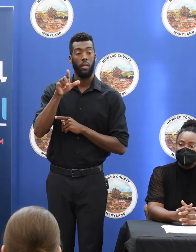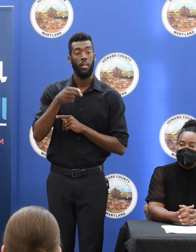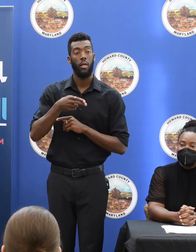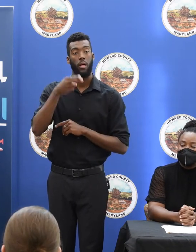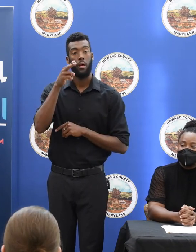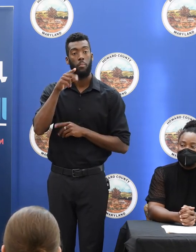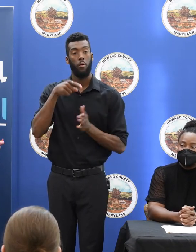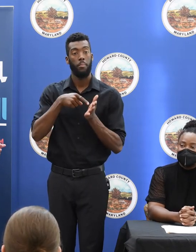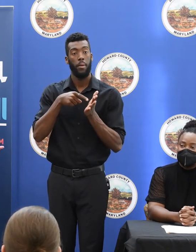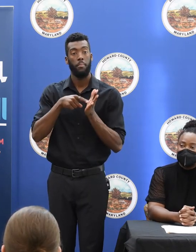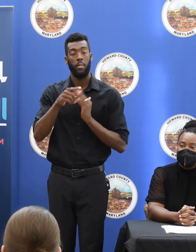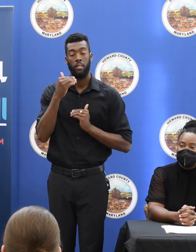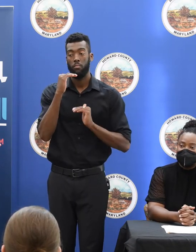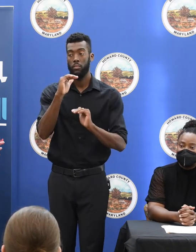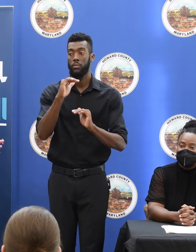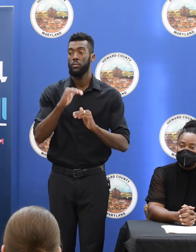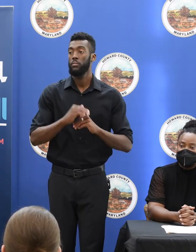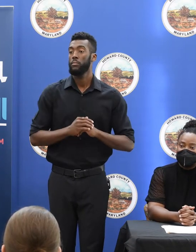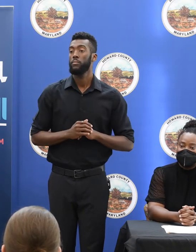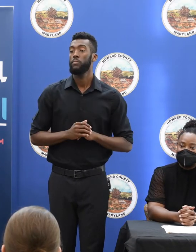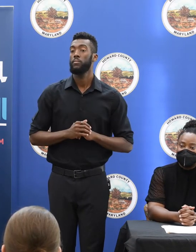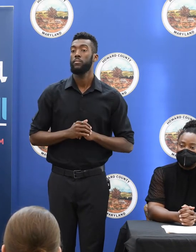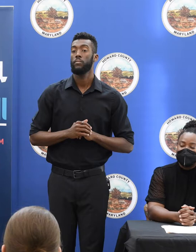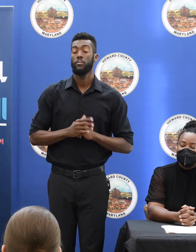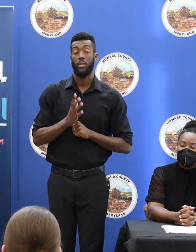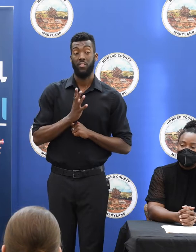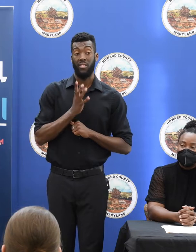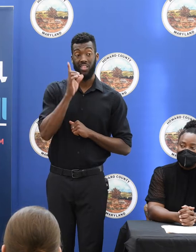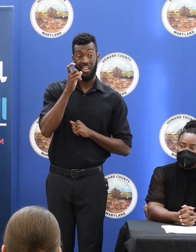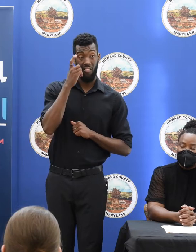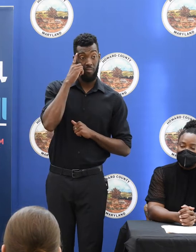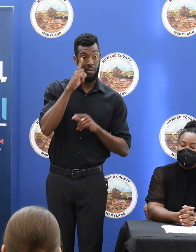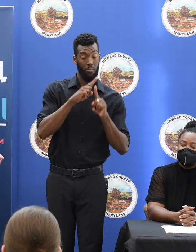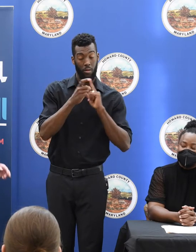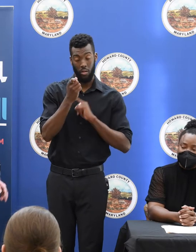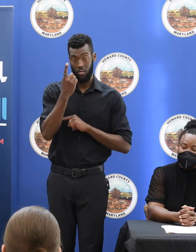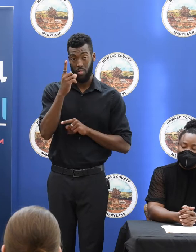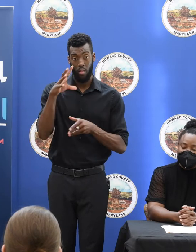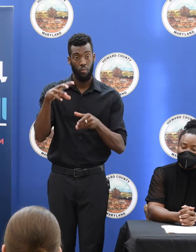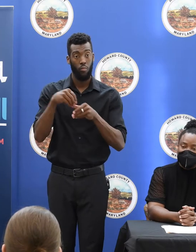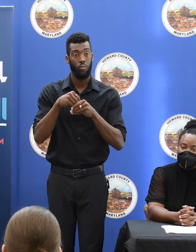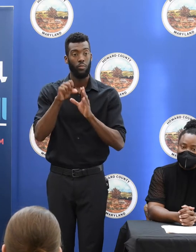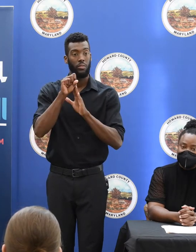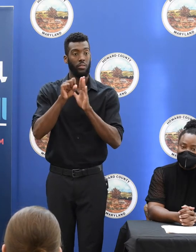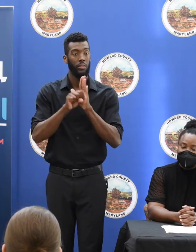initially just government, but that includes state and local government.